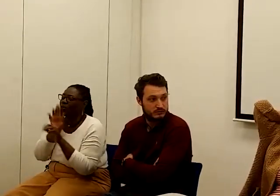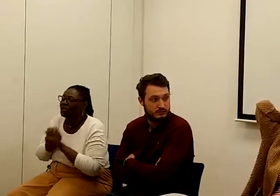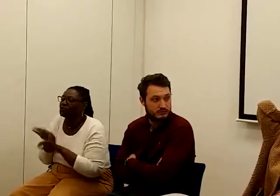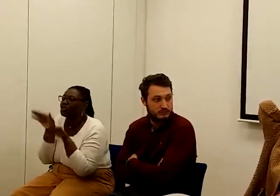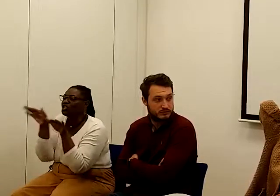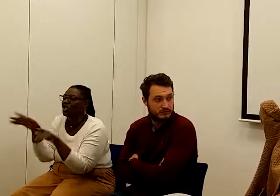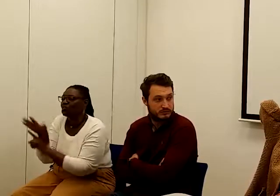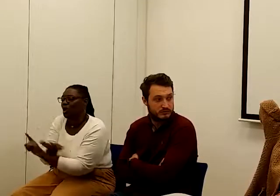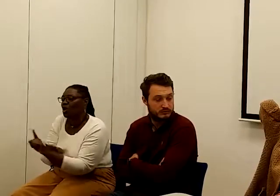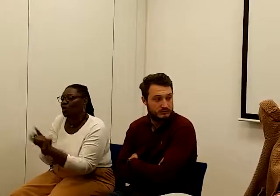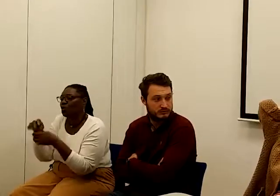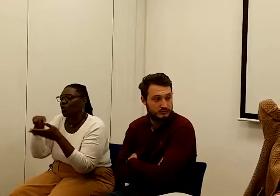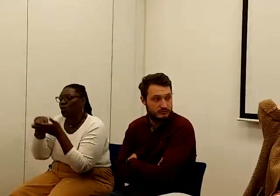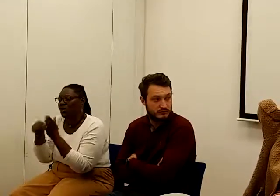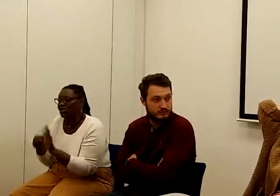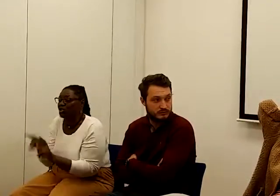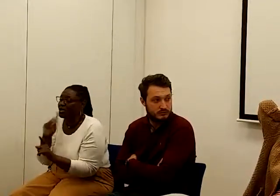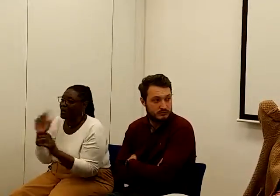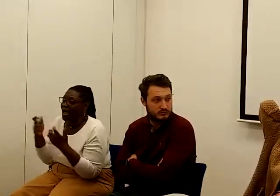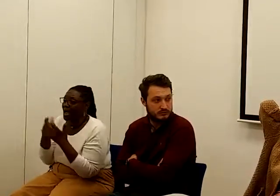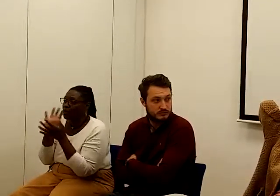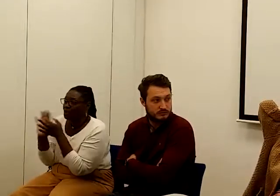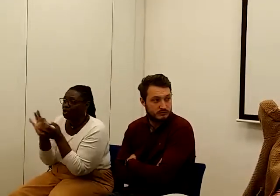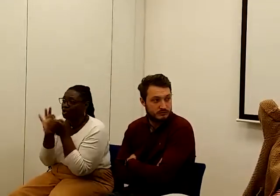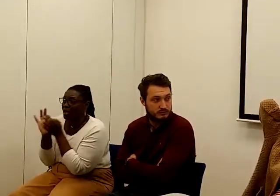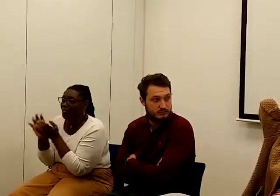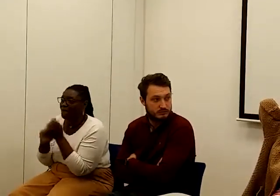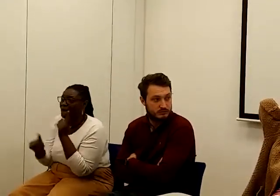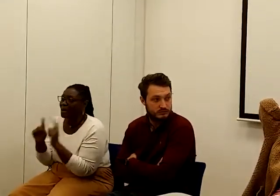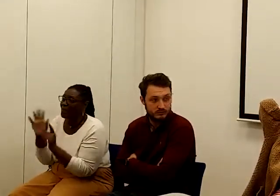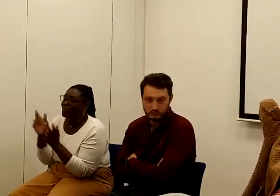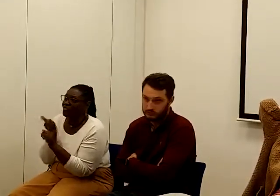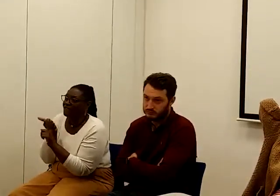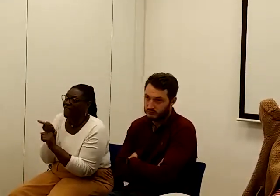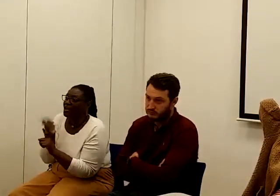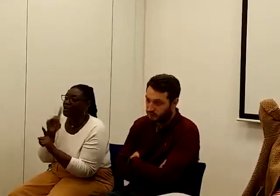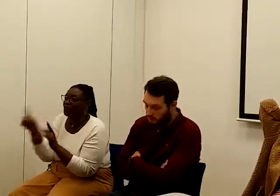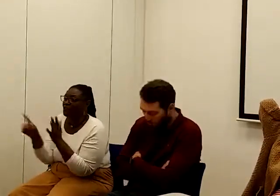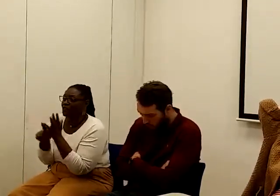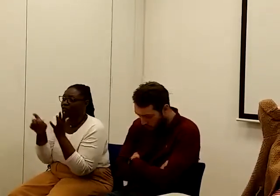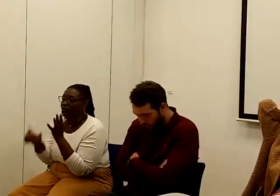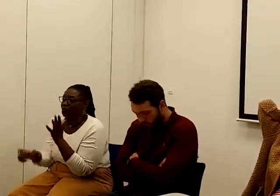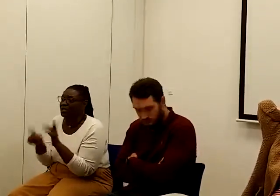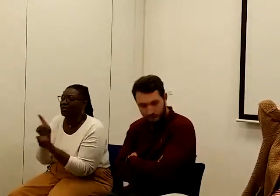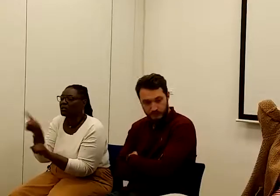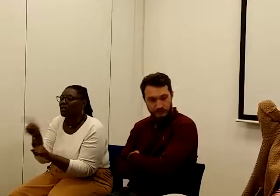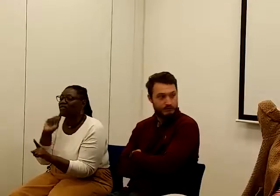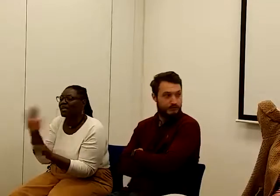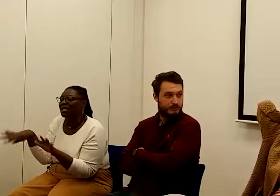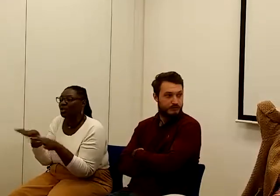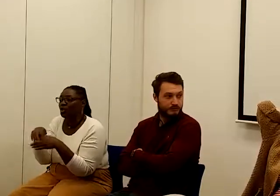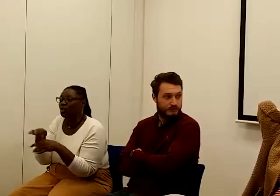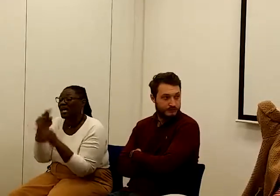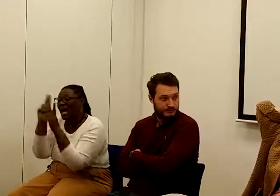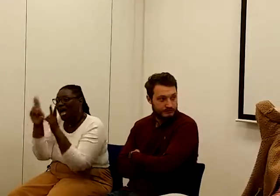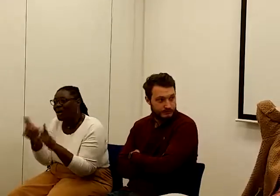to all our local organisations, how we can unite them all up around the fight around Universal Credit, which includes housing campaigns,